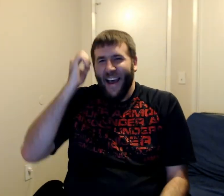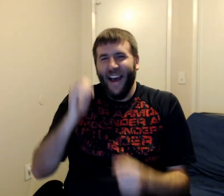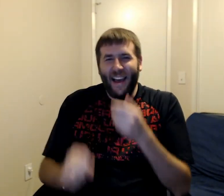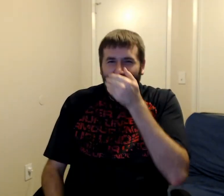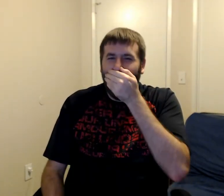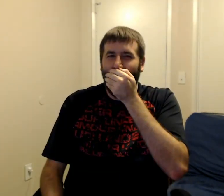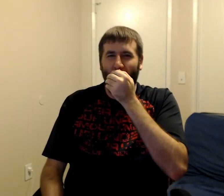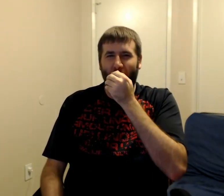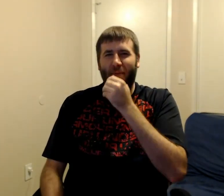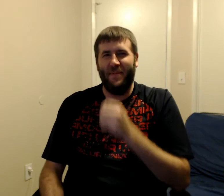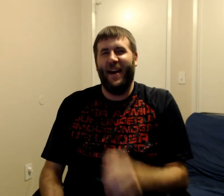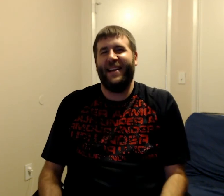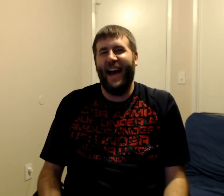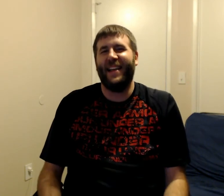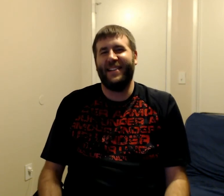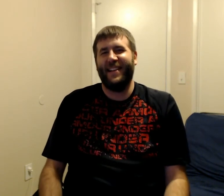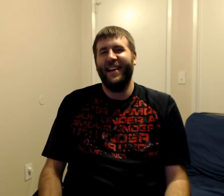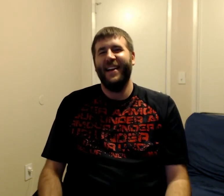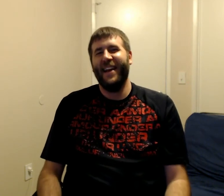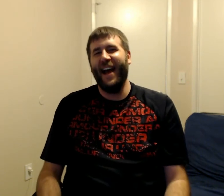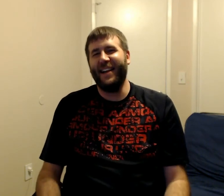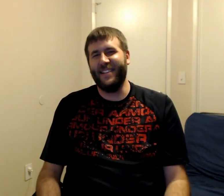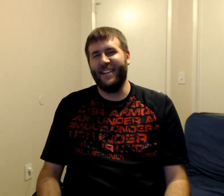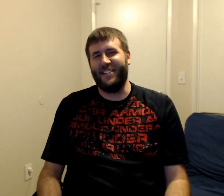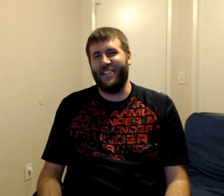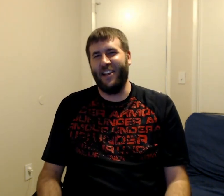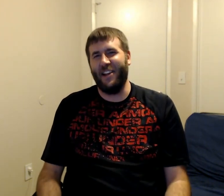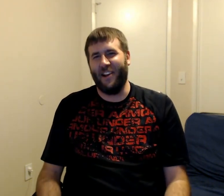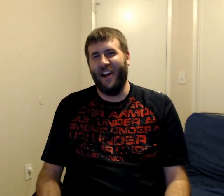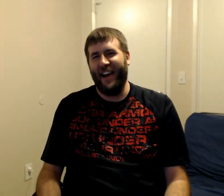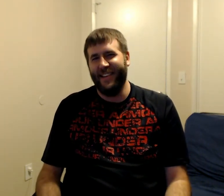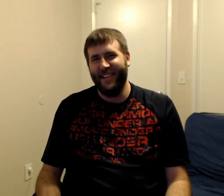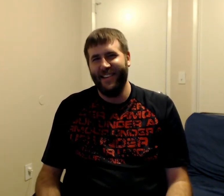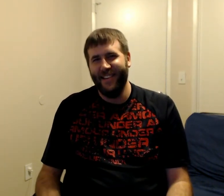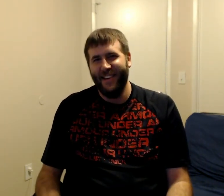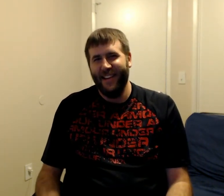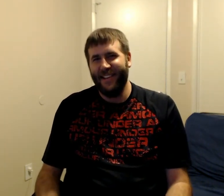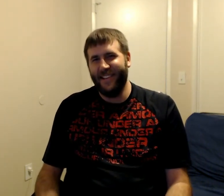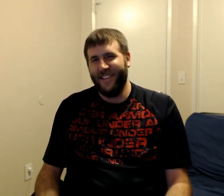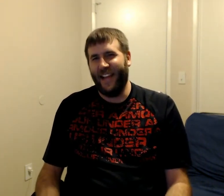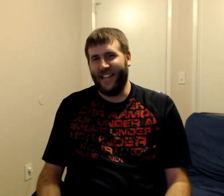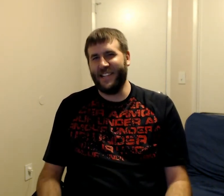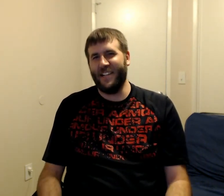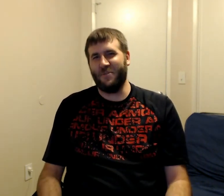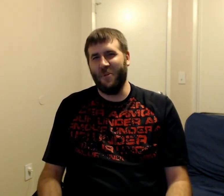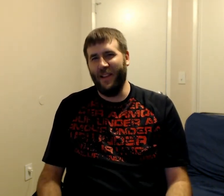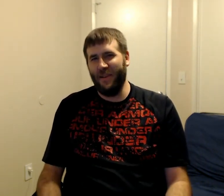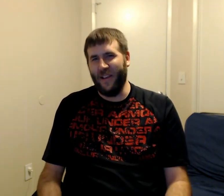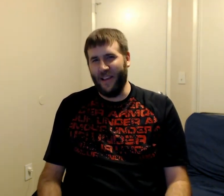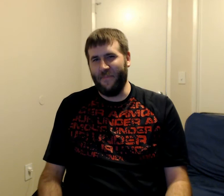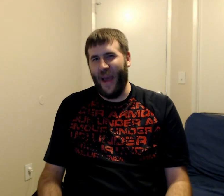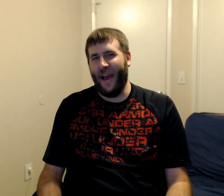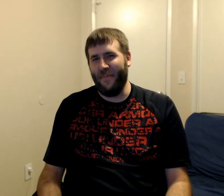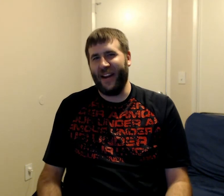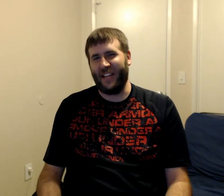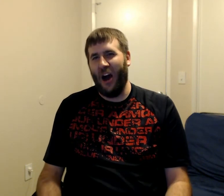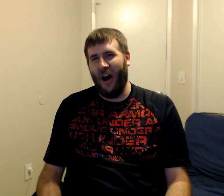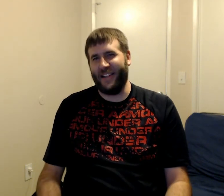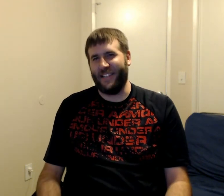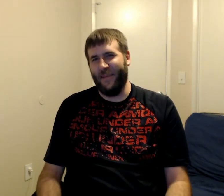Oh my god. That is legit good. Like, this is really, really bad, but it's awesome at